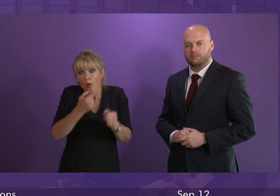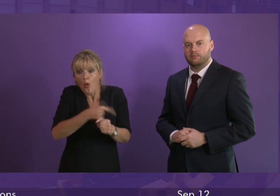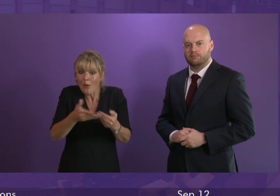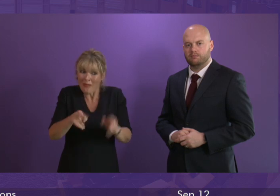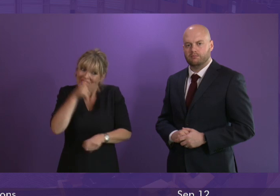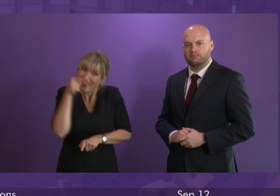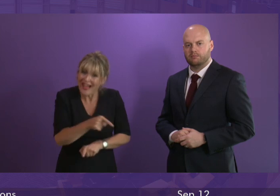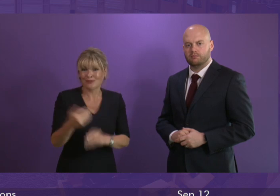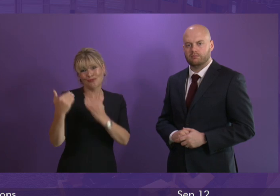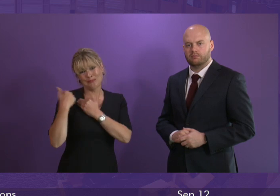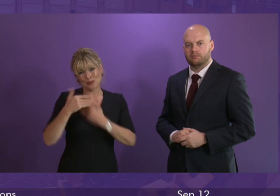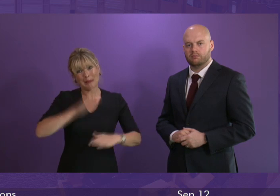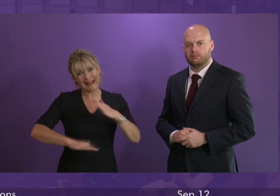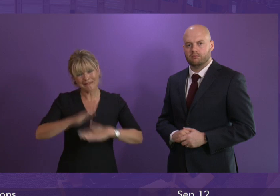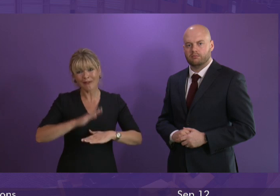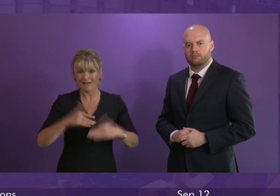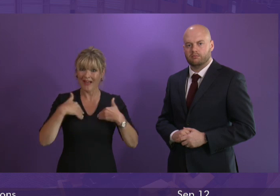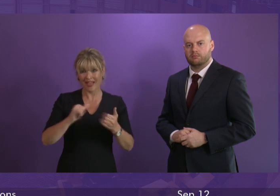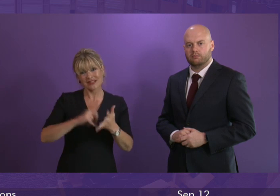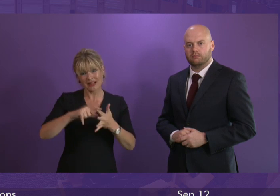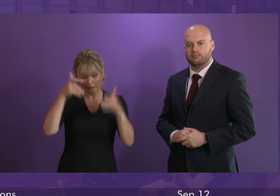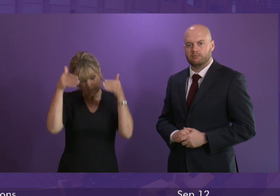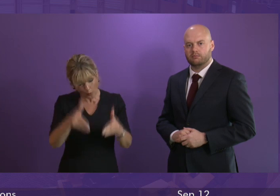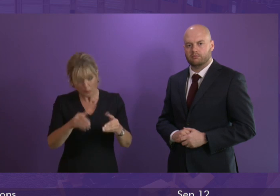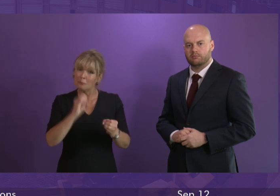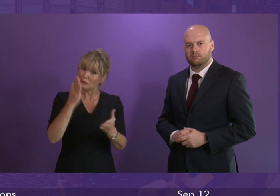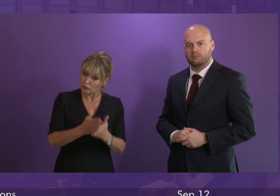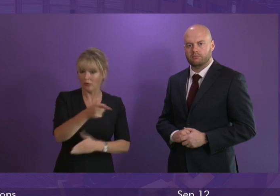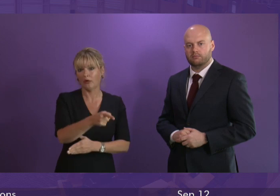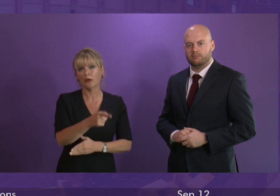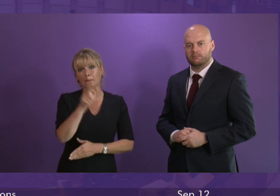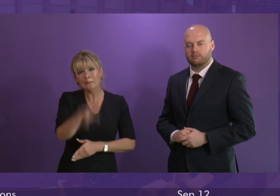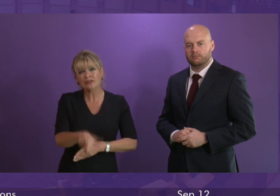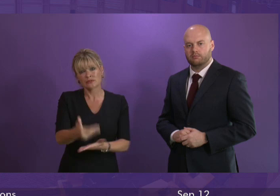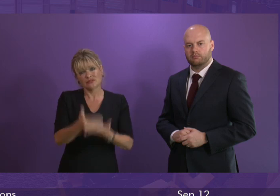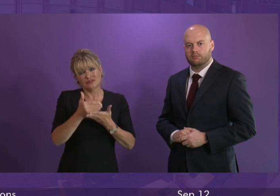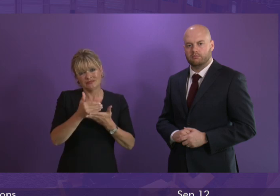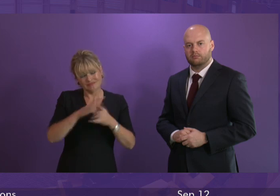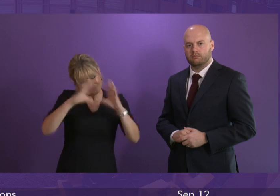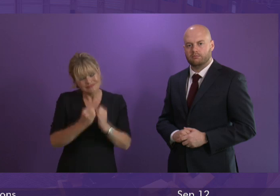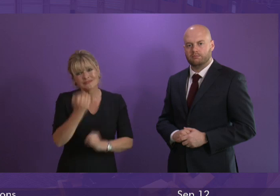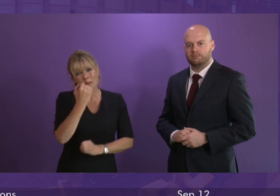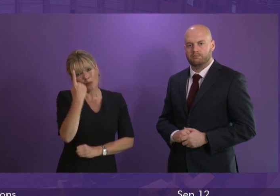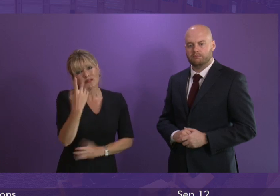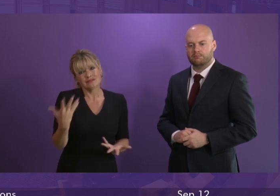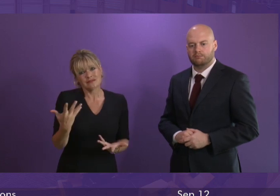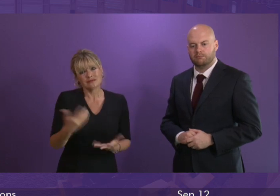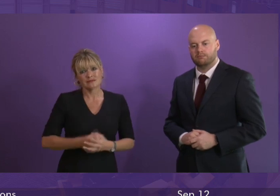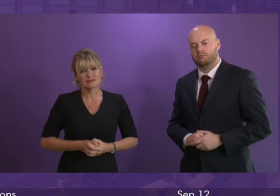the responsible conduct of a Health Secretary focused on making sure that patient safety is the overriding priority.